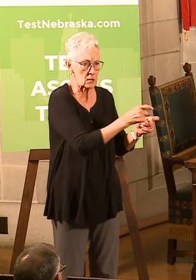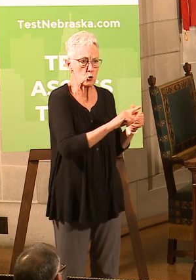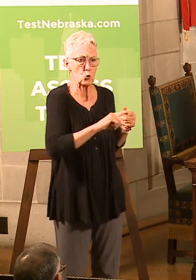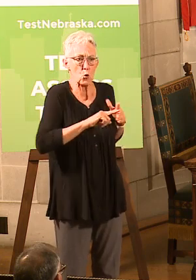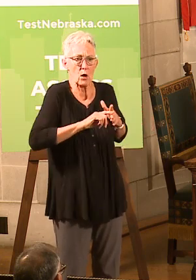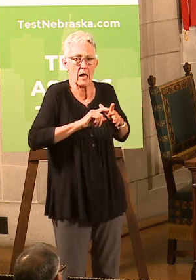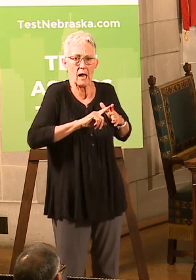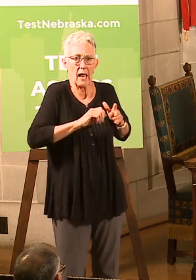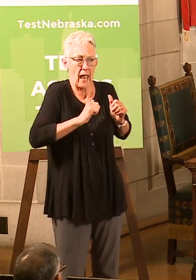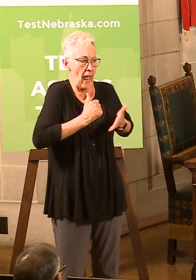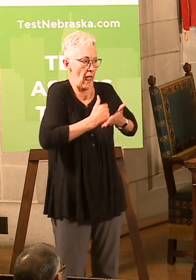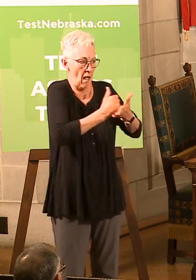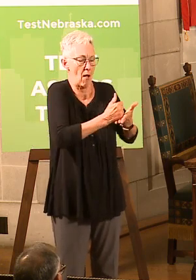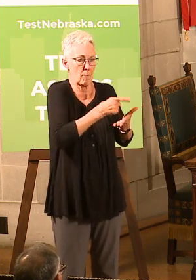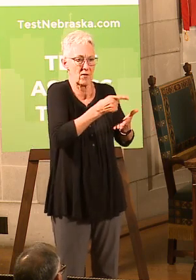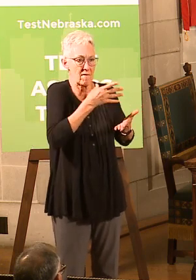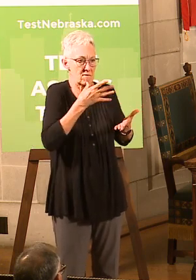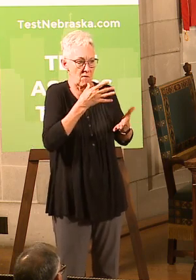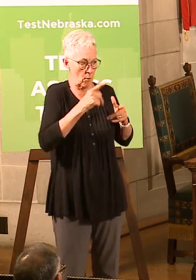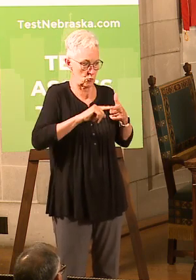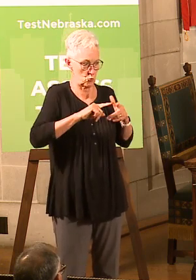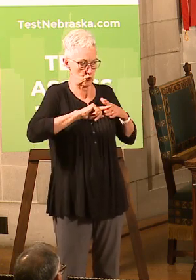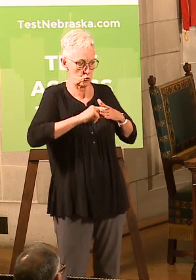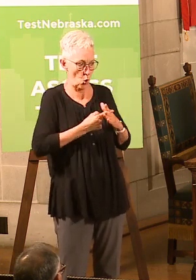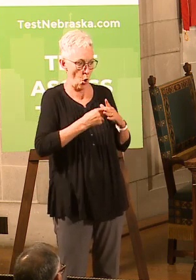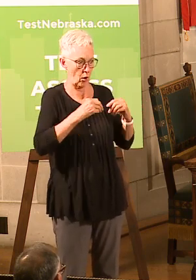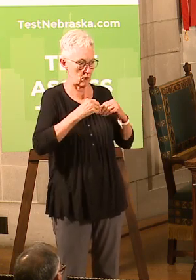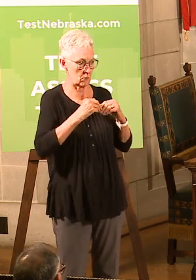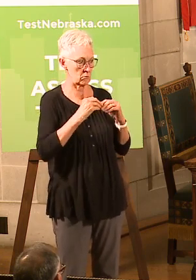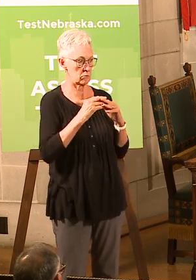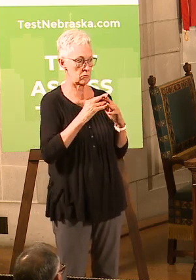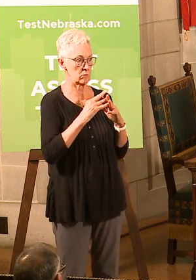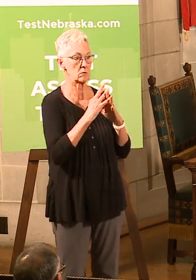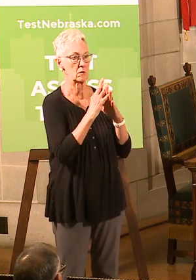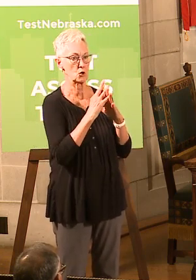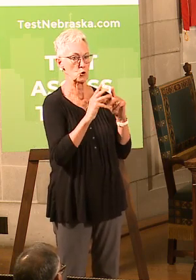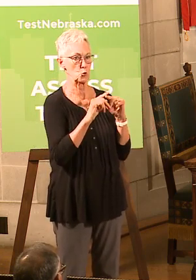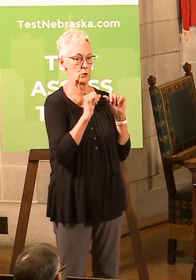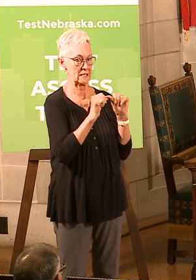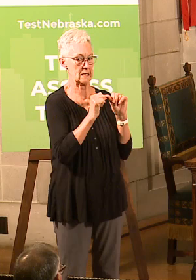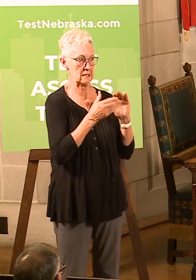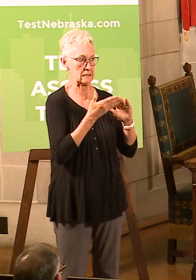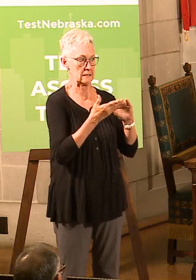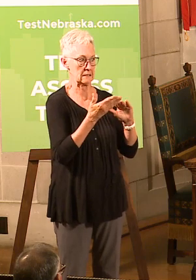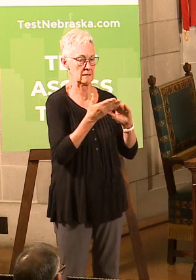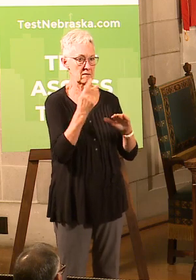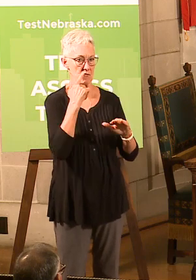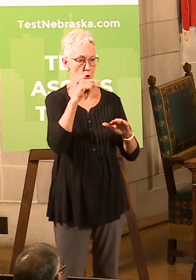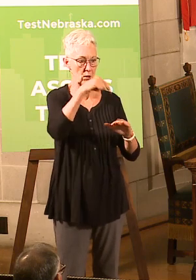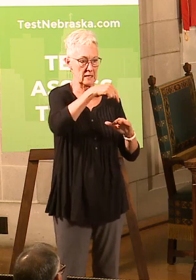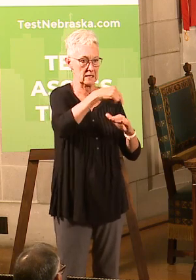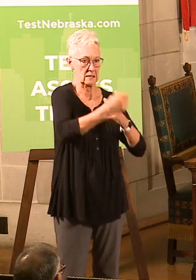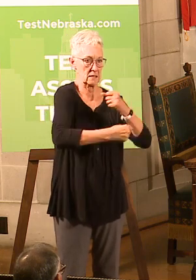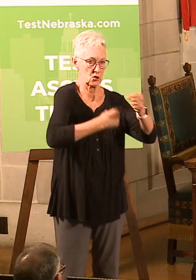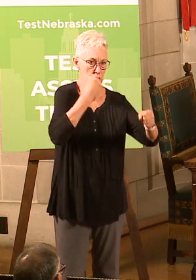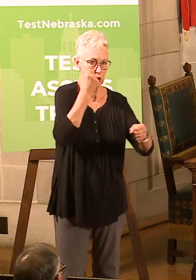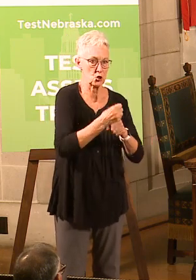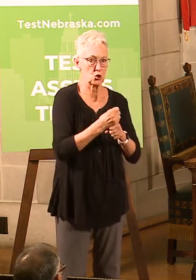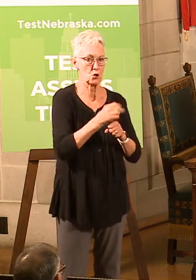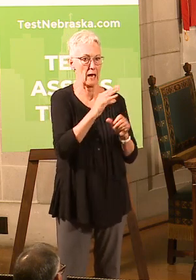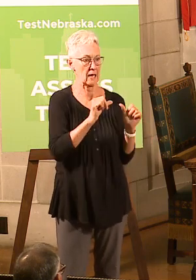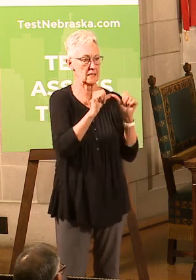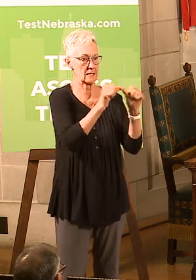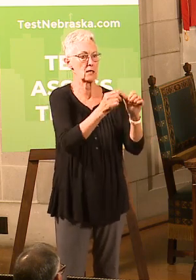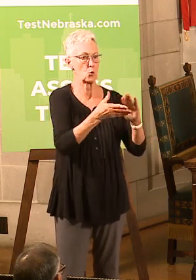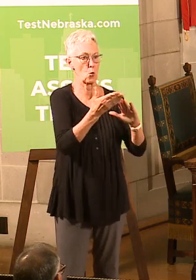entity, the farm, the ranch, to help keep going for the next year and keep things going forward. You know,